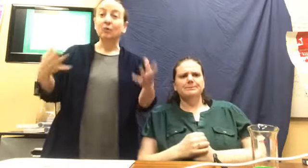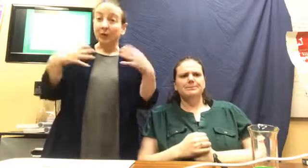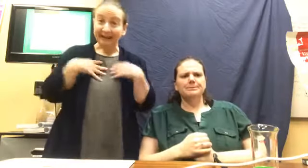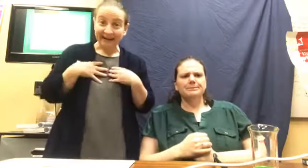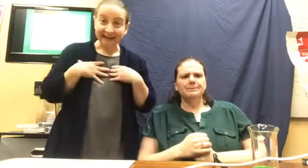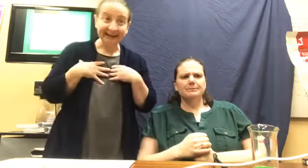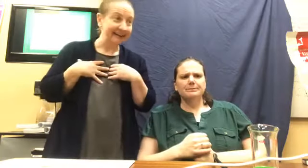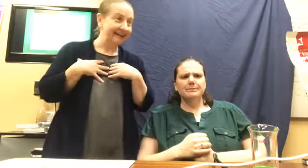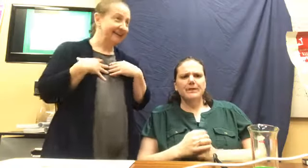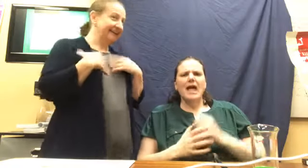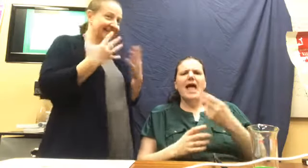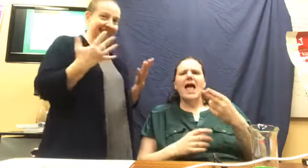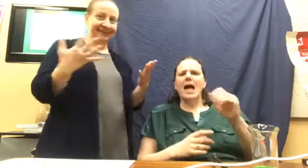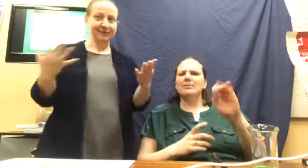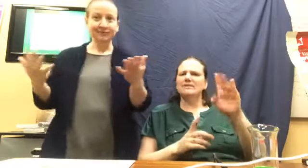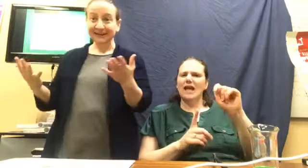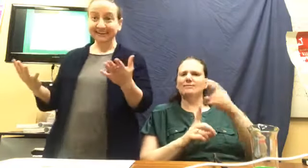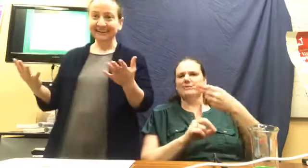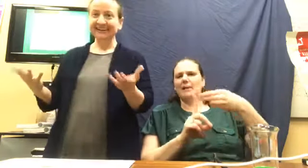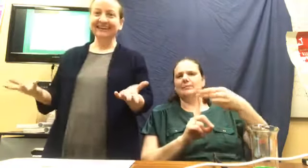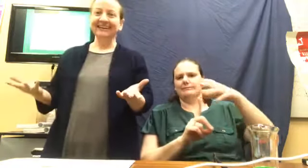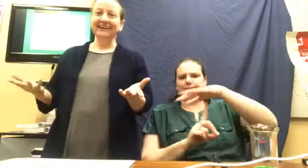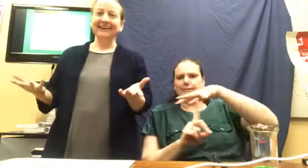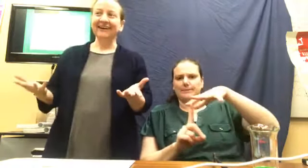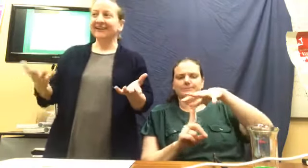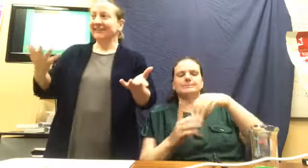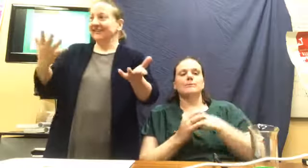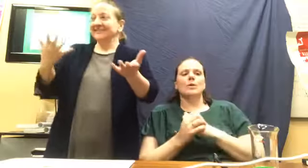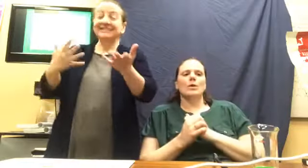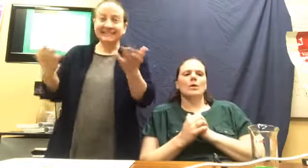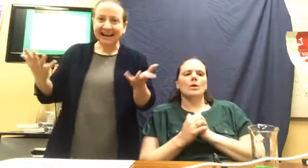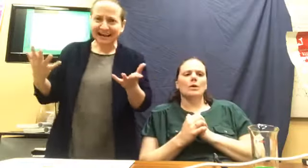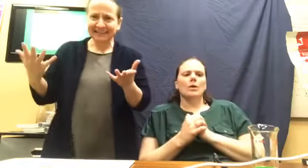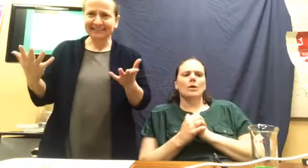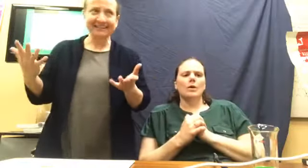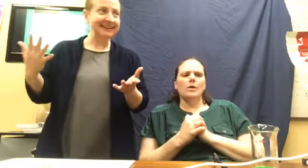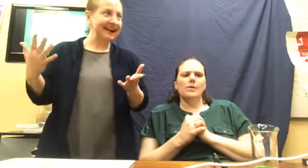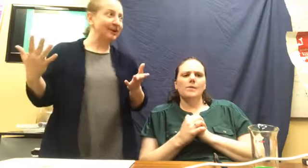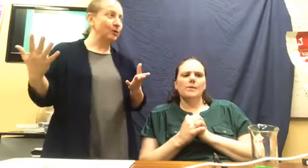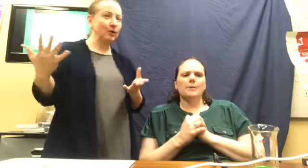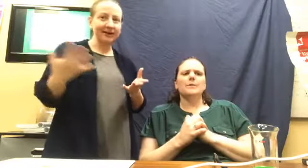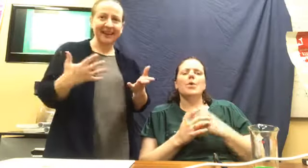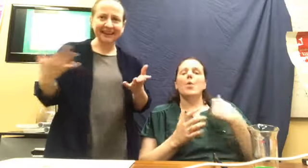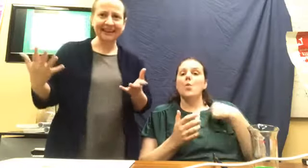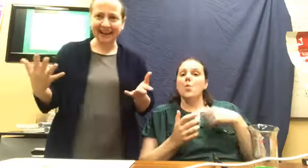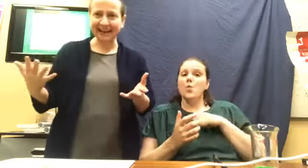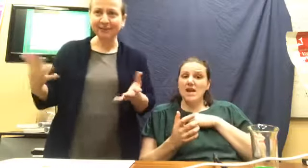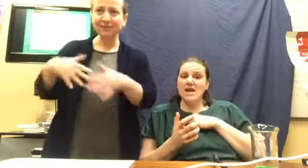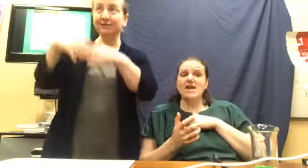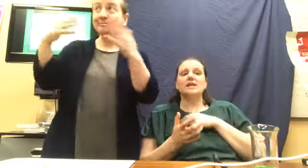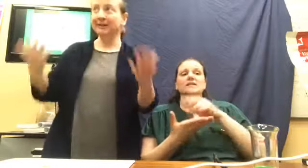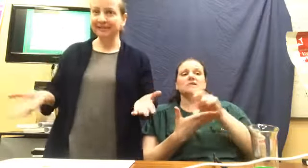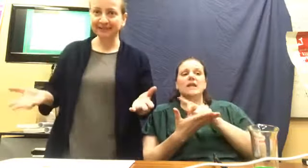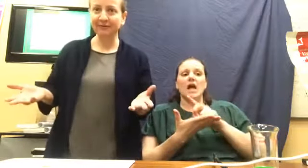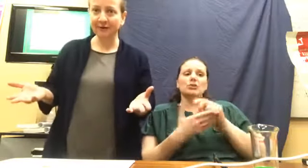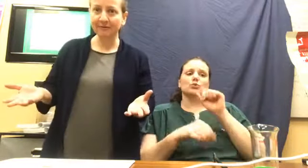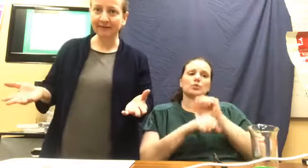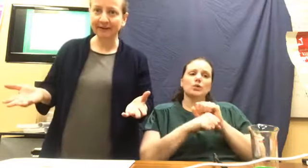we, we are designed to kind of work hand in hand with those plants that grow around